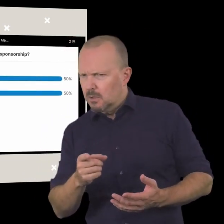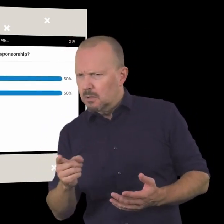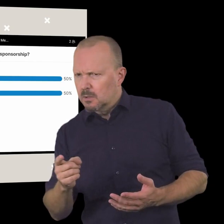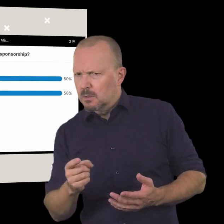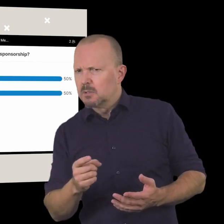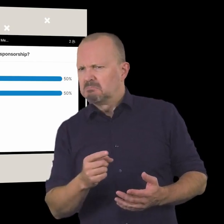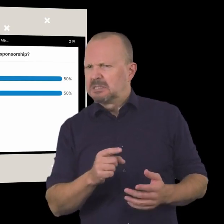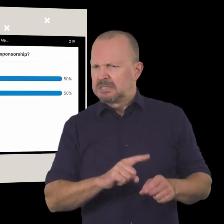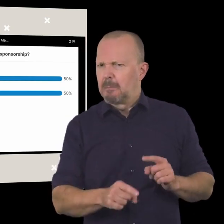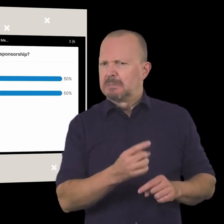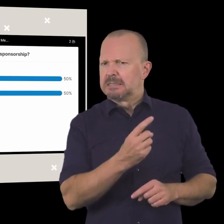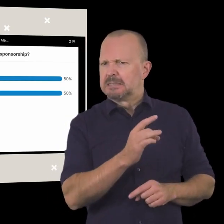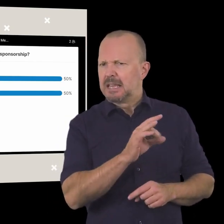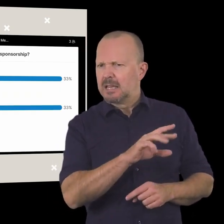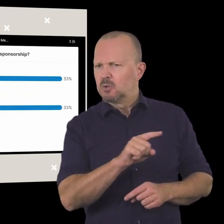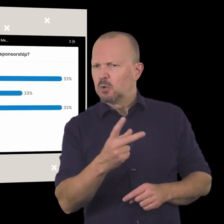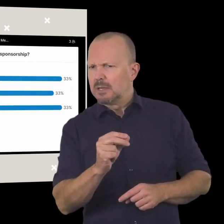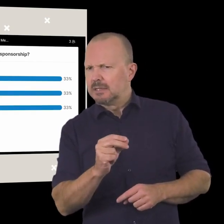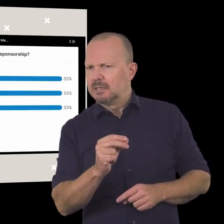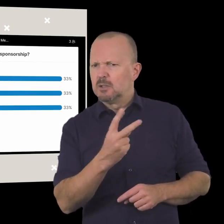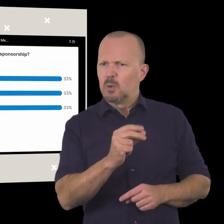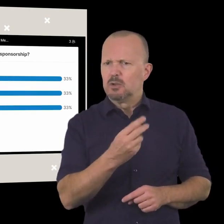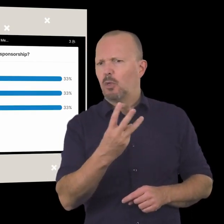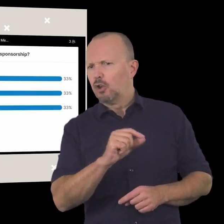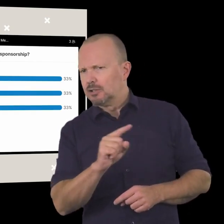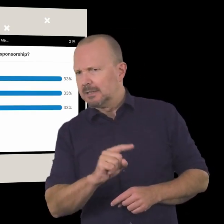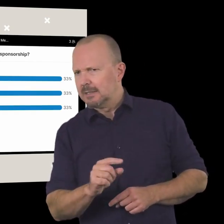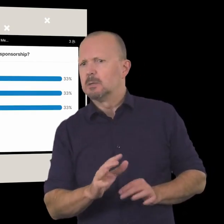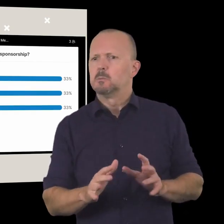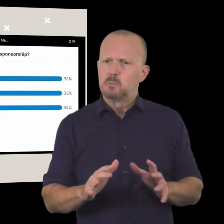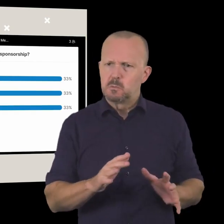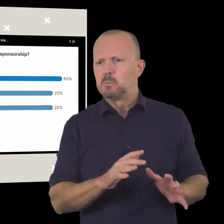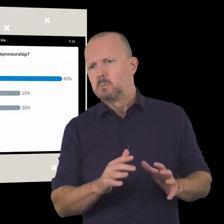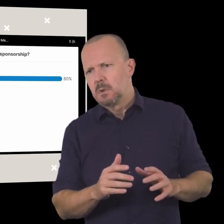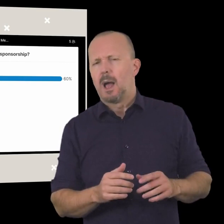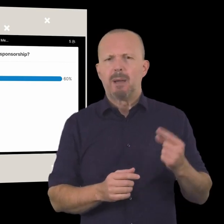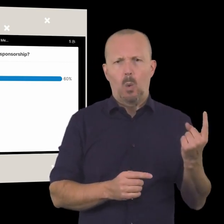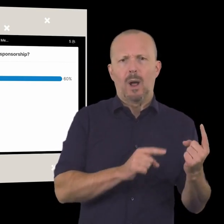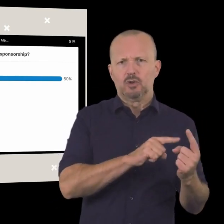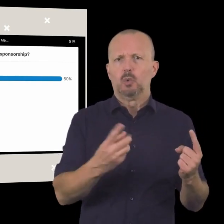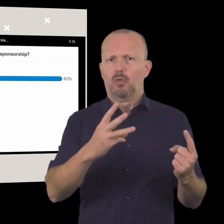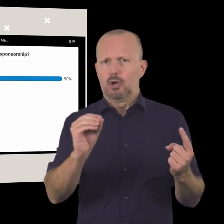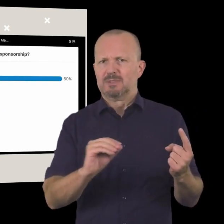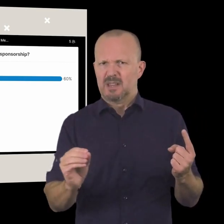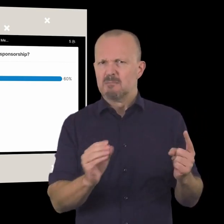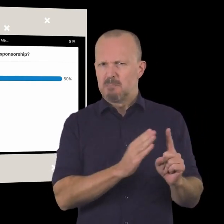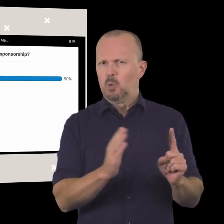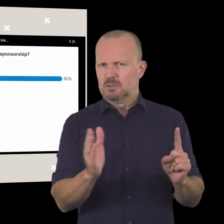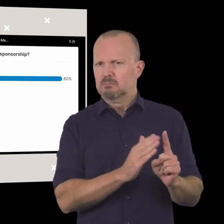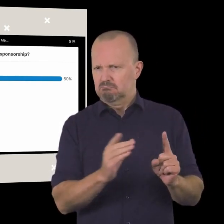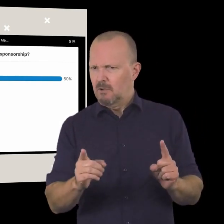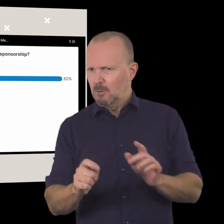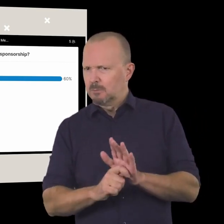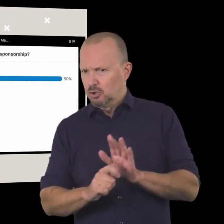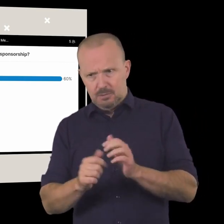again so one to ten percent or twenty to thirty percent uh of your income is coming from all that one to thirty percent is